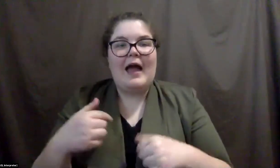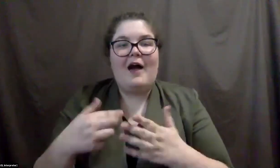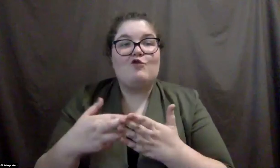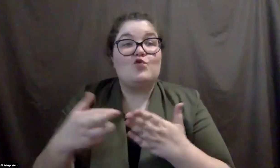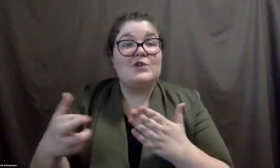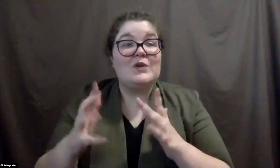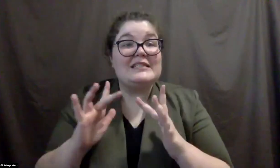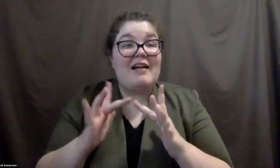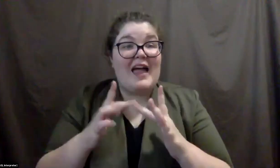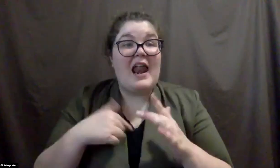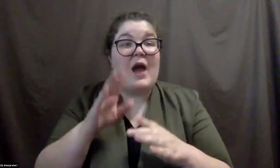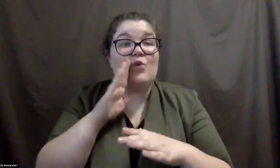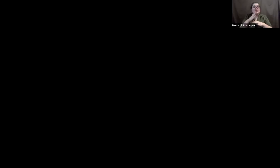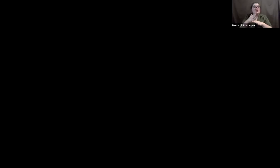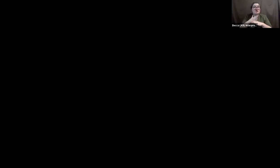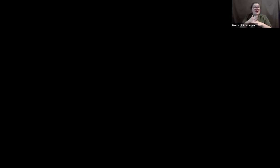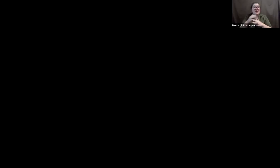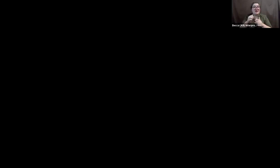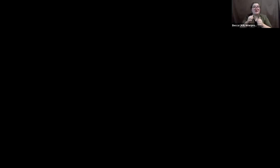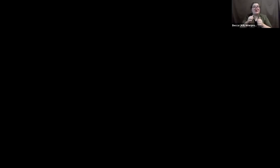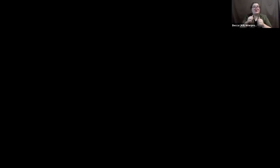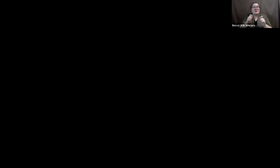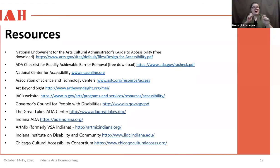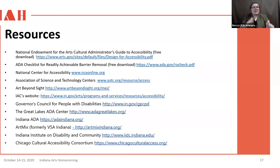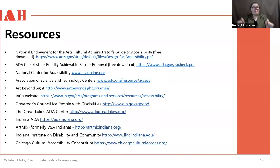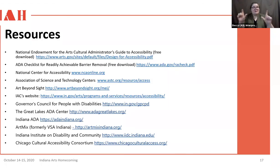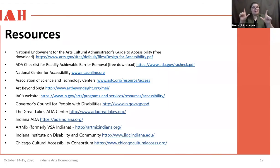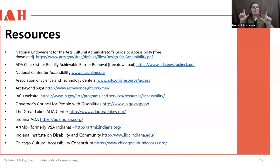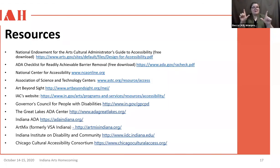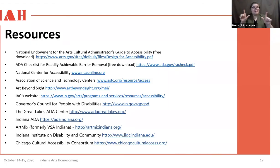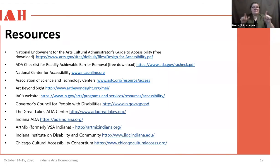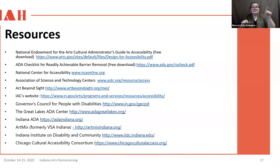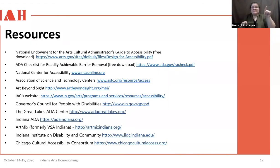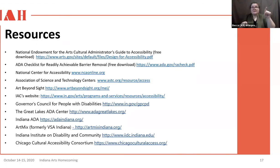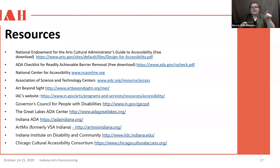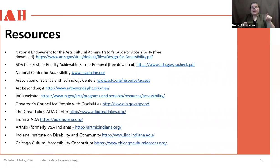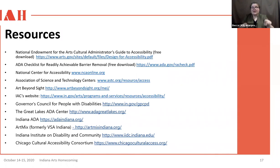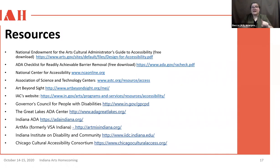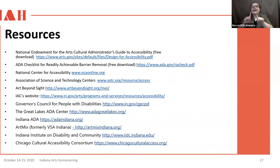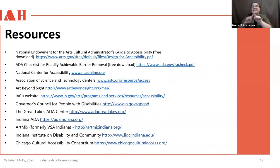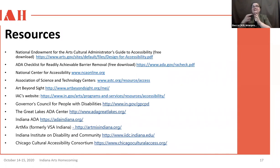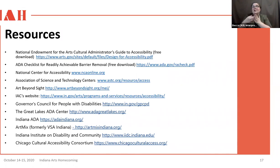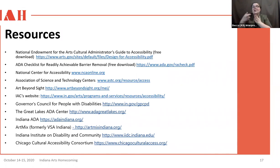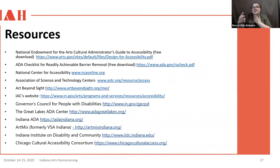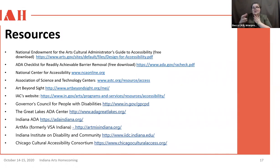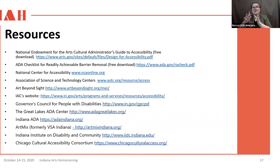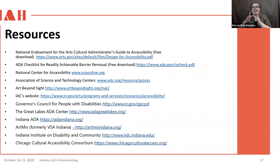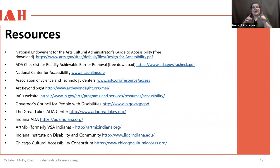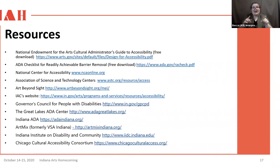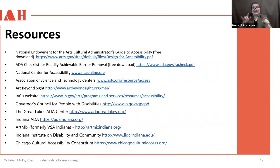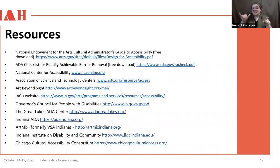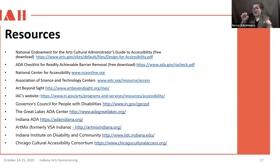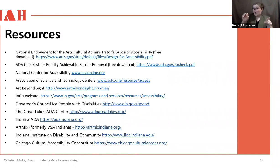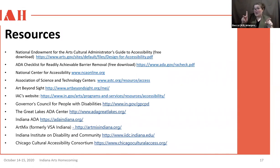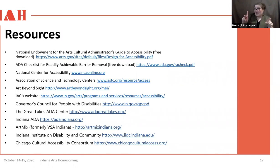website. was going to share my screen. So I have all of these resources and these are all on the website. Does that look okay, Jasmine?